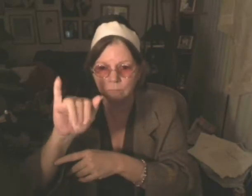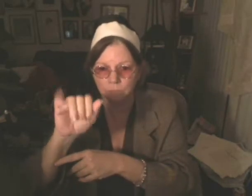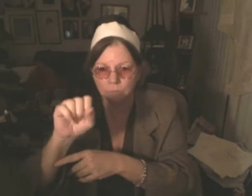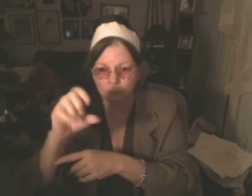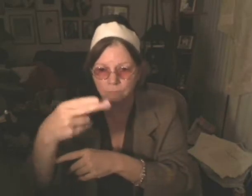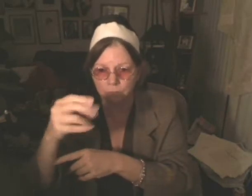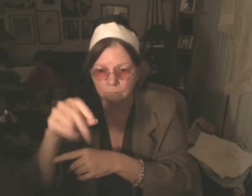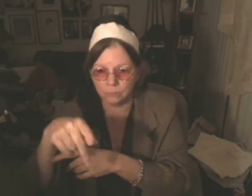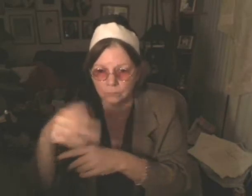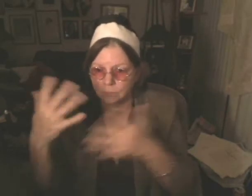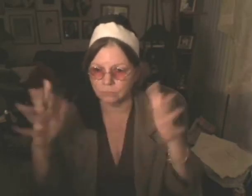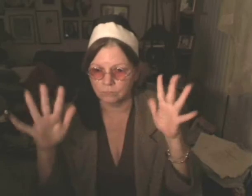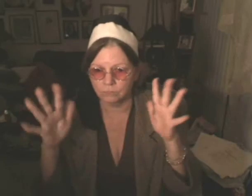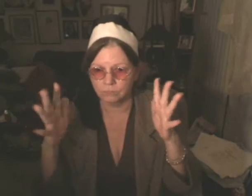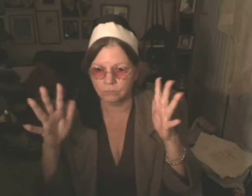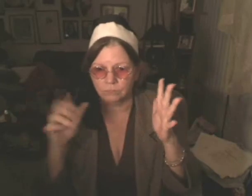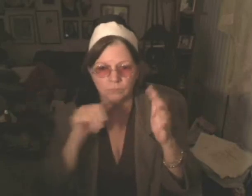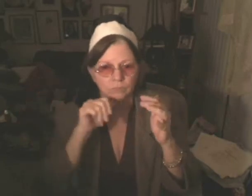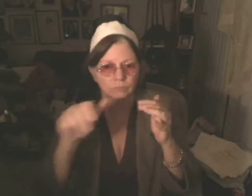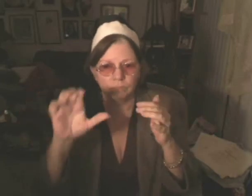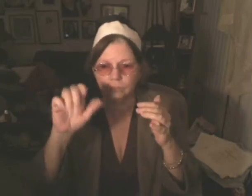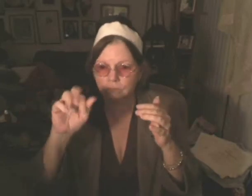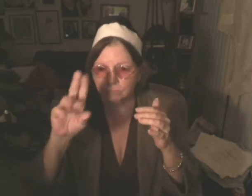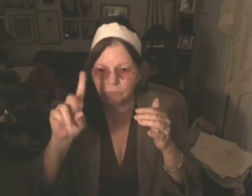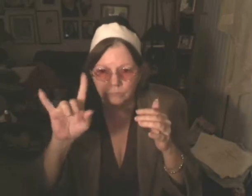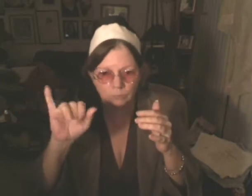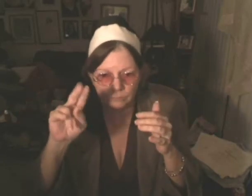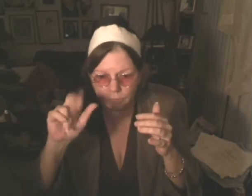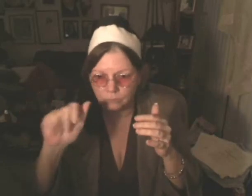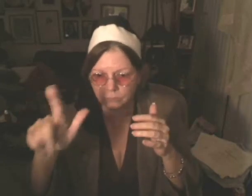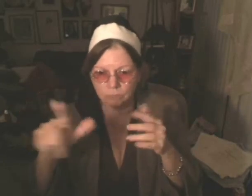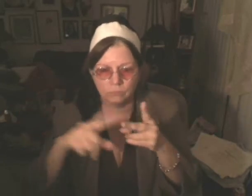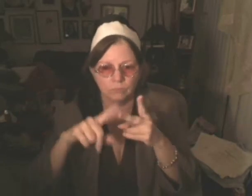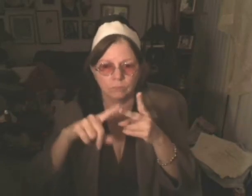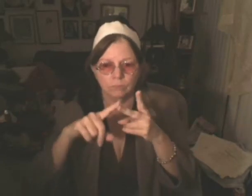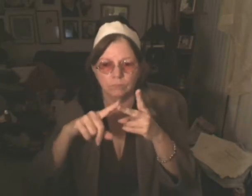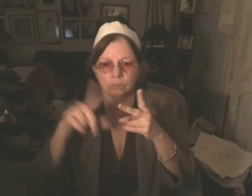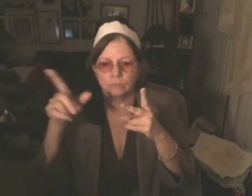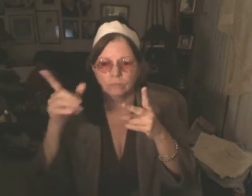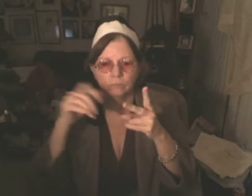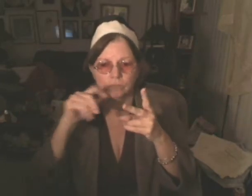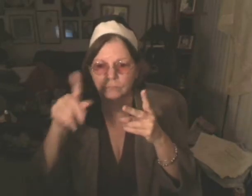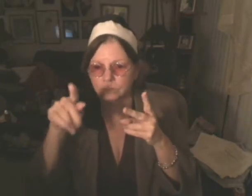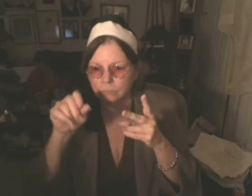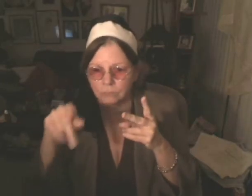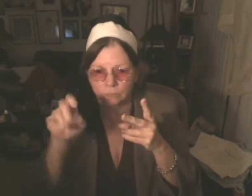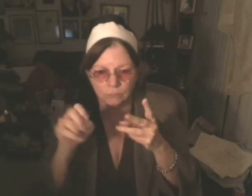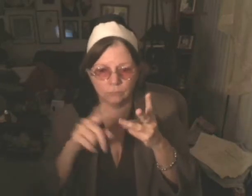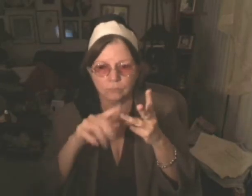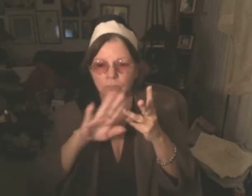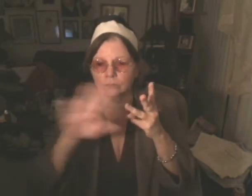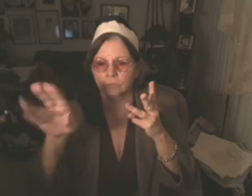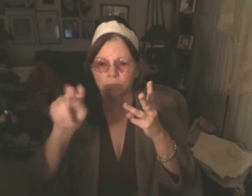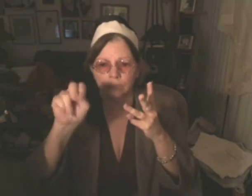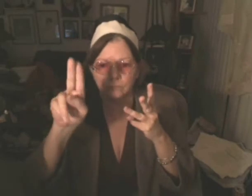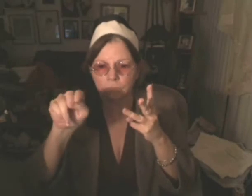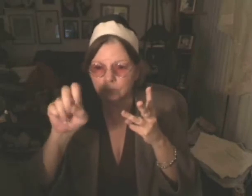Compare hundreds of travel sites at once. Kayak. Search one and done. The doctor said to me, Peggy, you don't